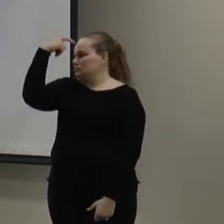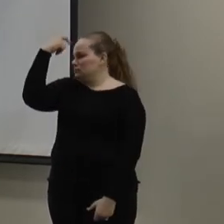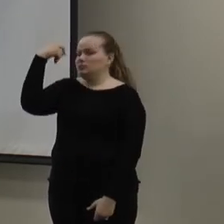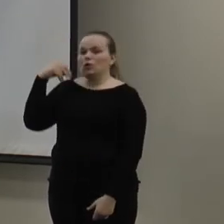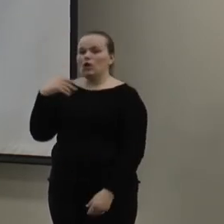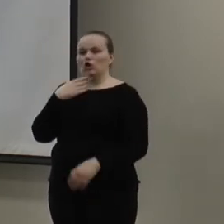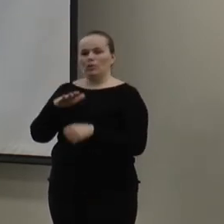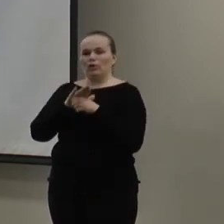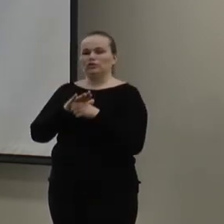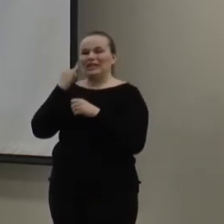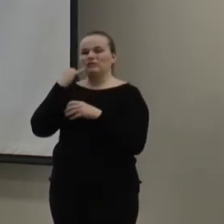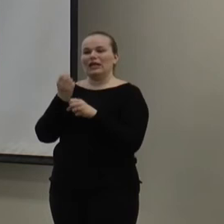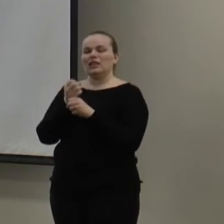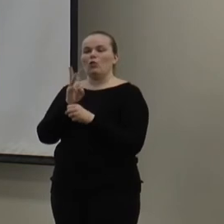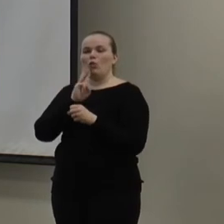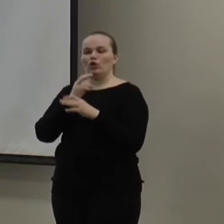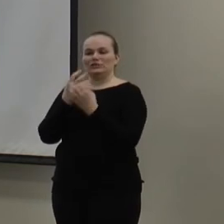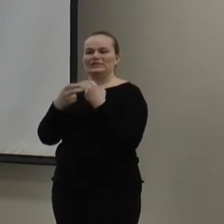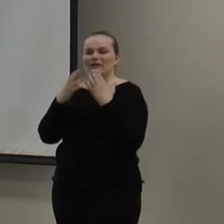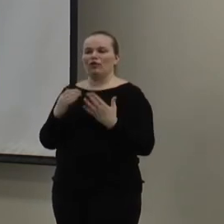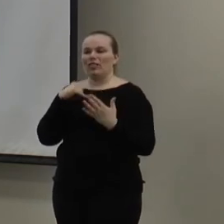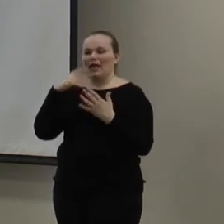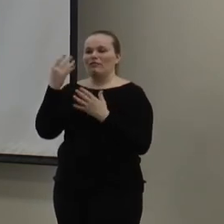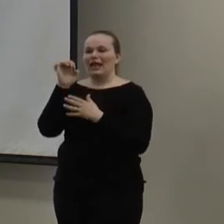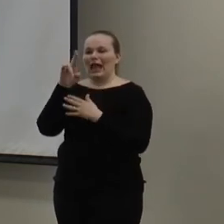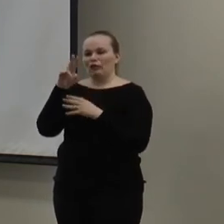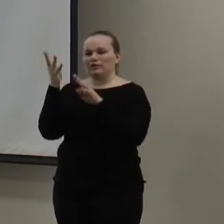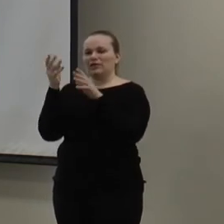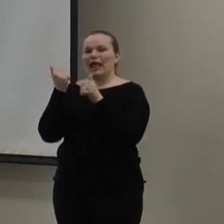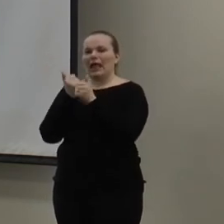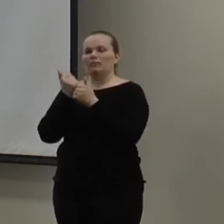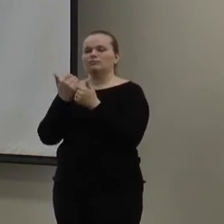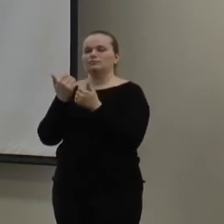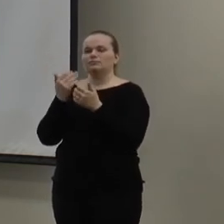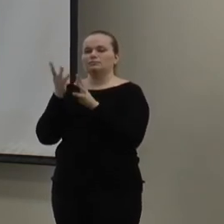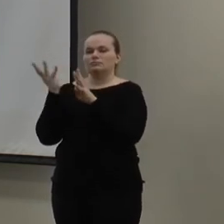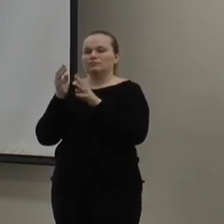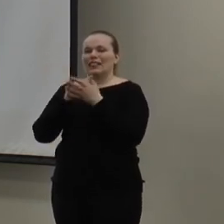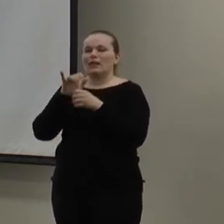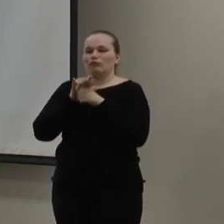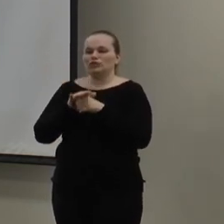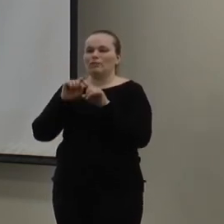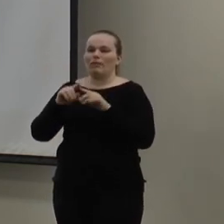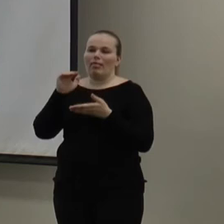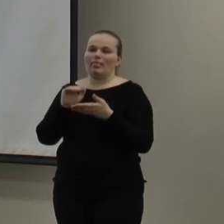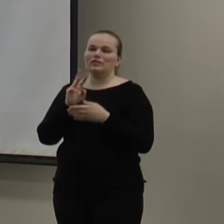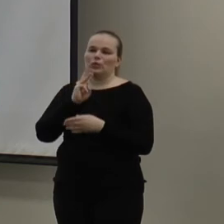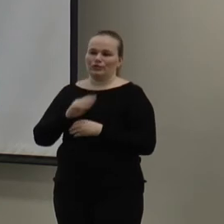But by getting WaterSense ones, they have aerators in there that help maintain that pressure with just a little bit less water.